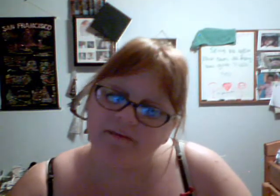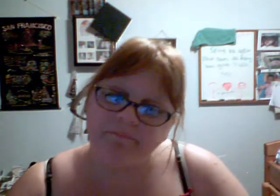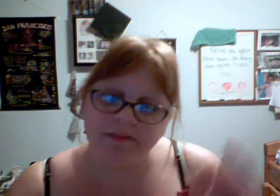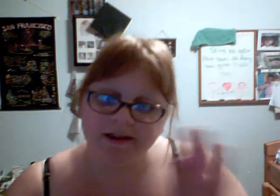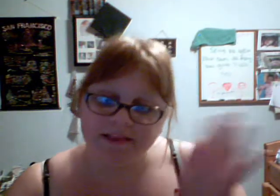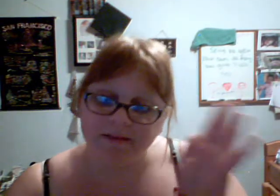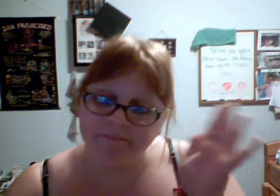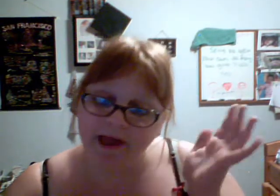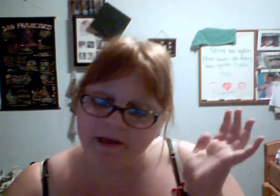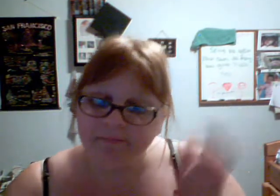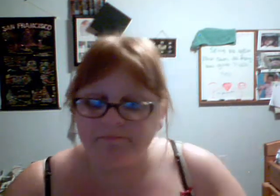Tambiet!